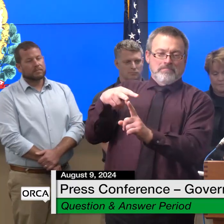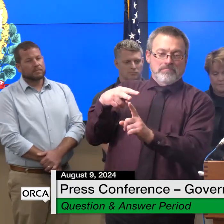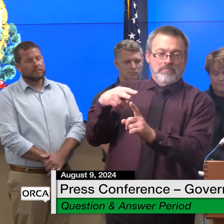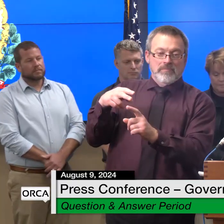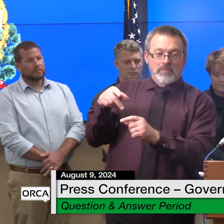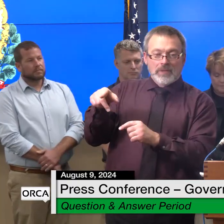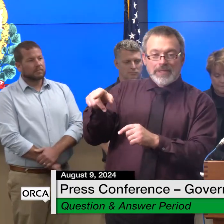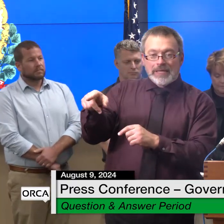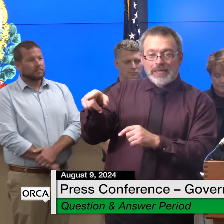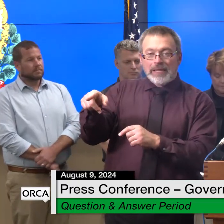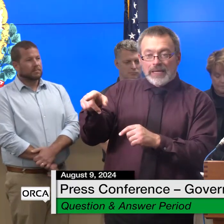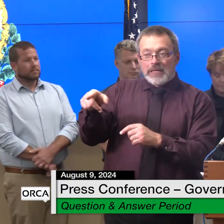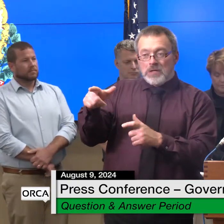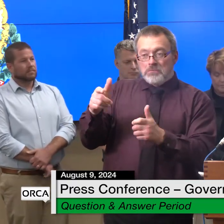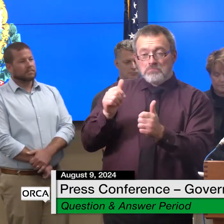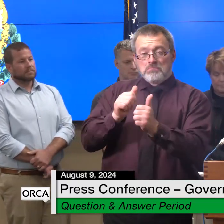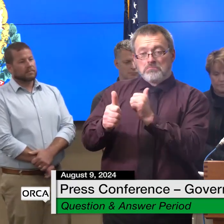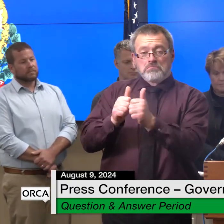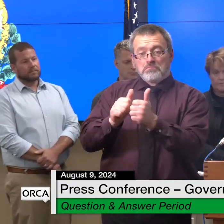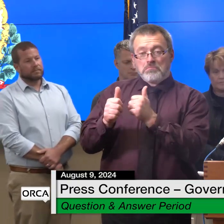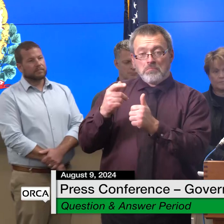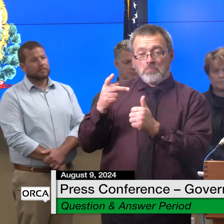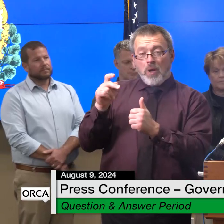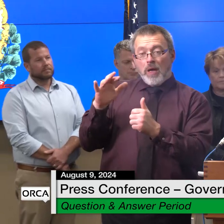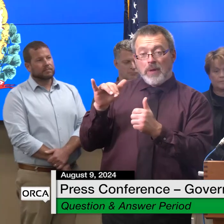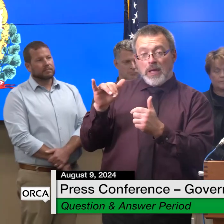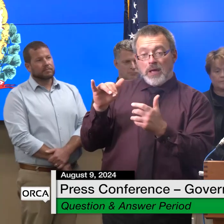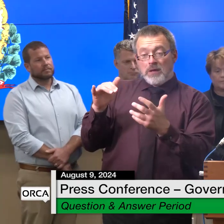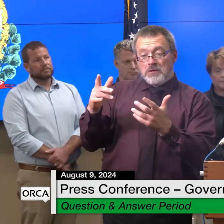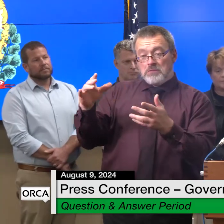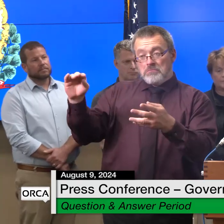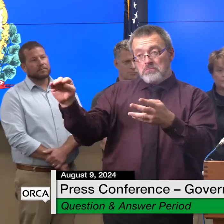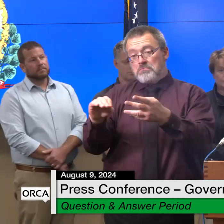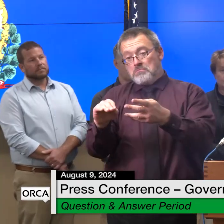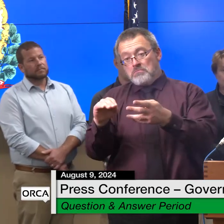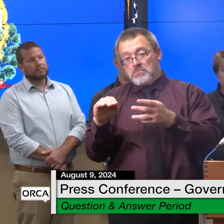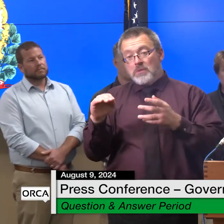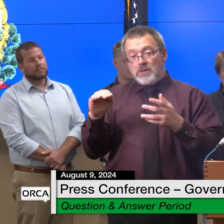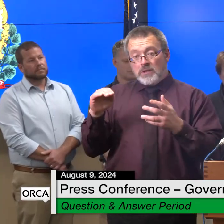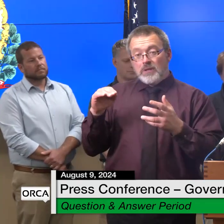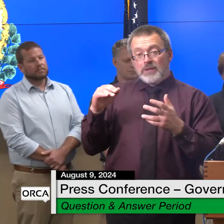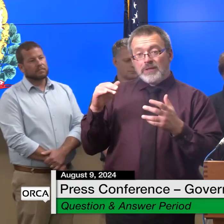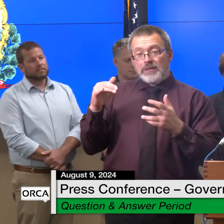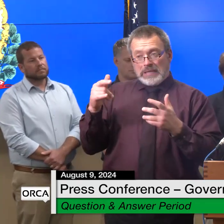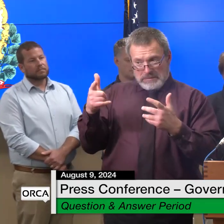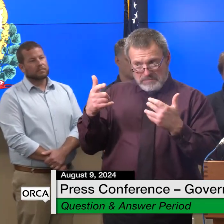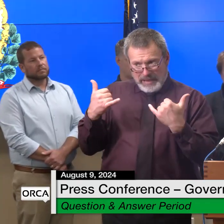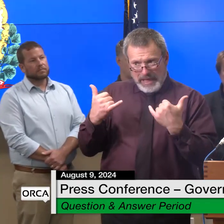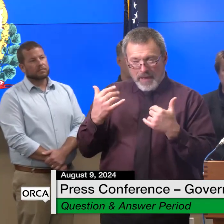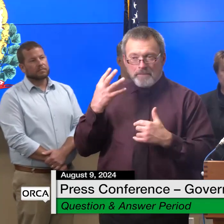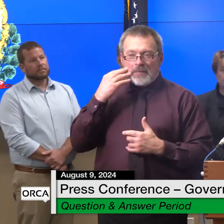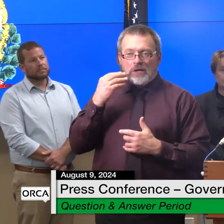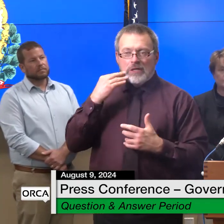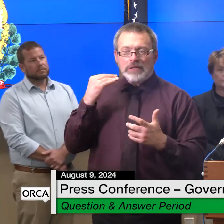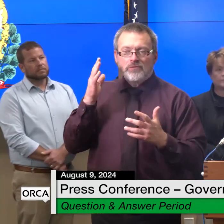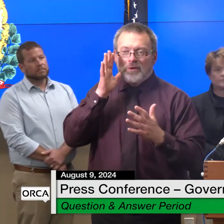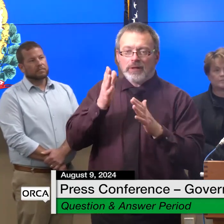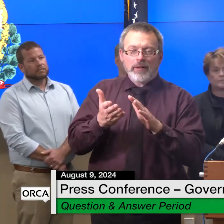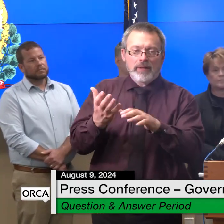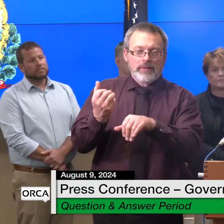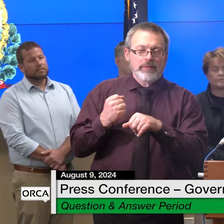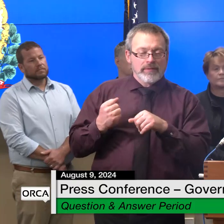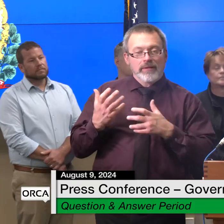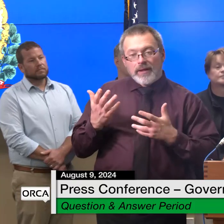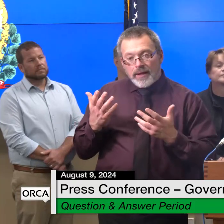primaries that i thought were would be better suited for the position because they've had that executive on the ground you know with